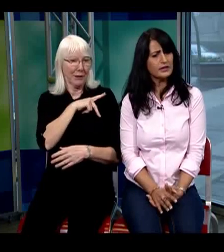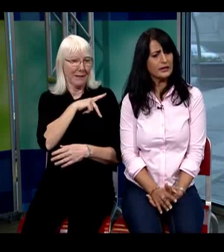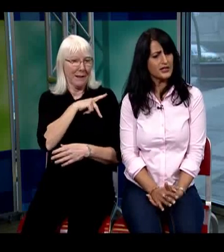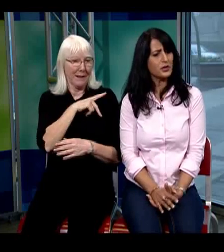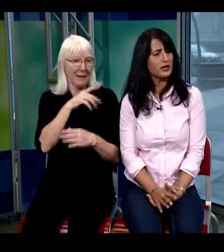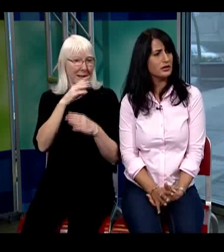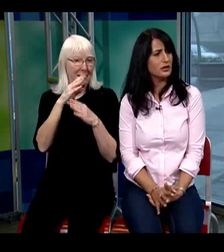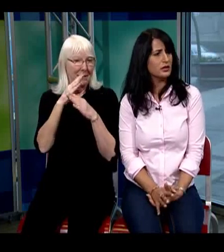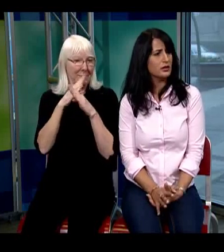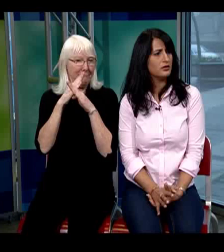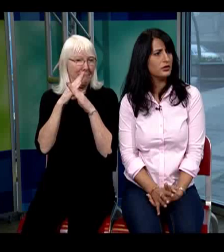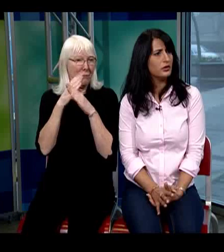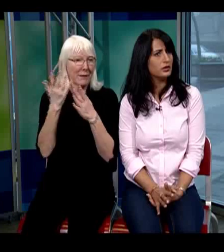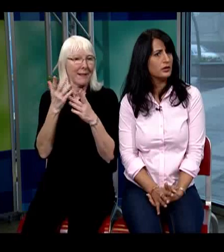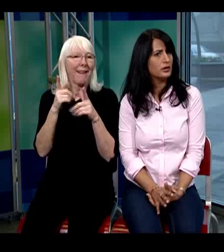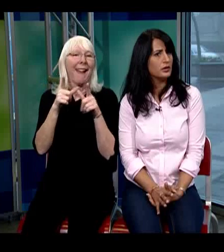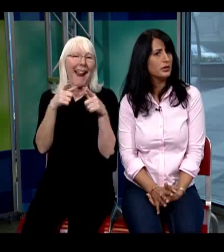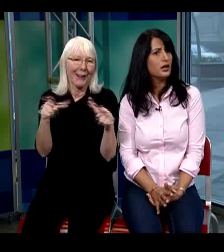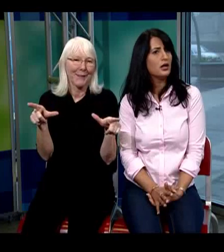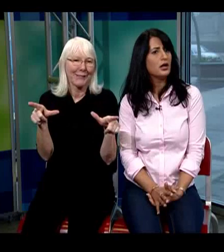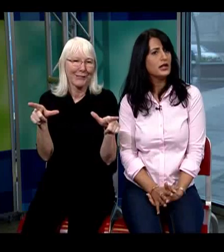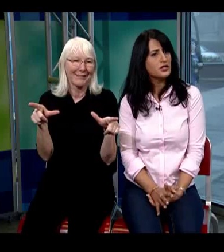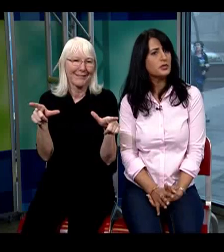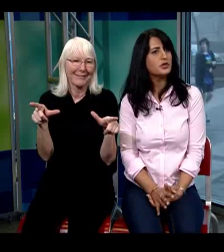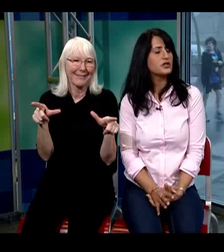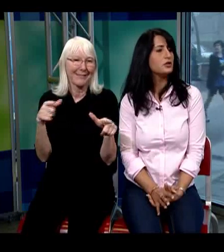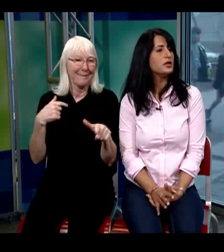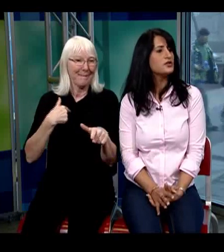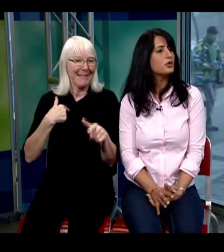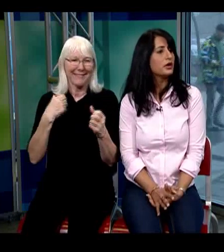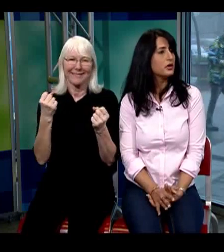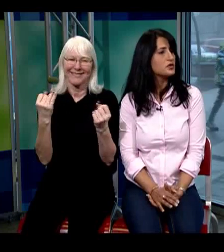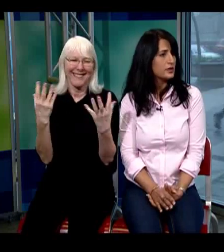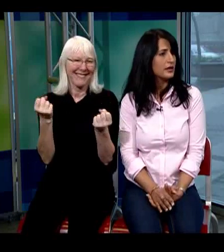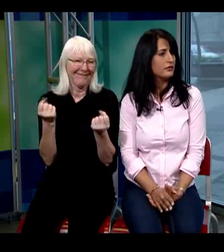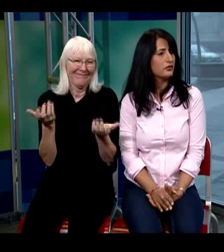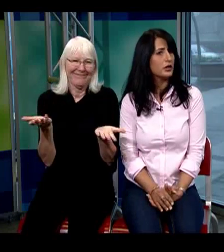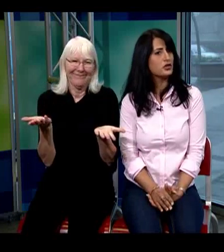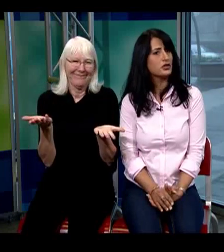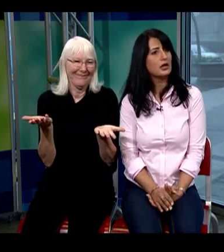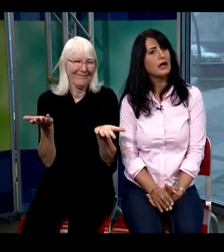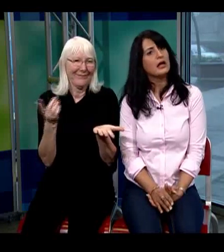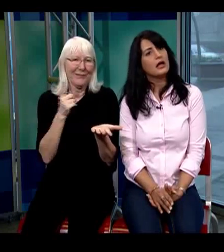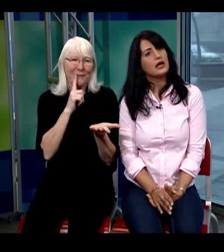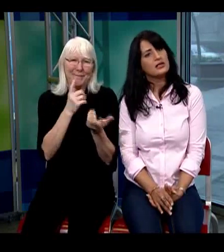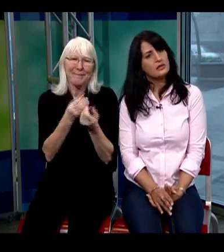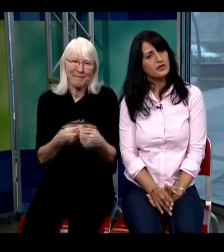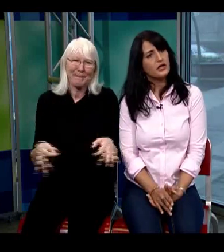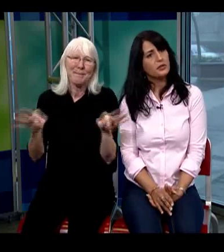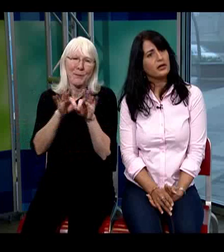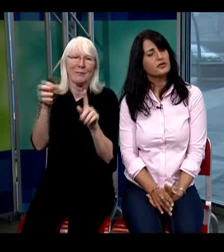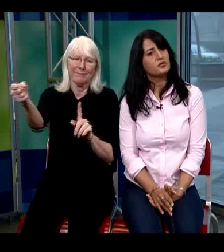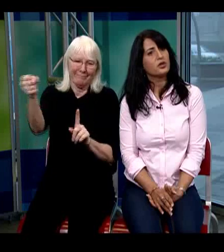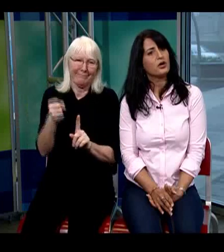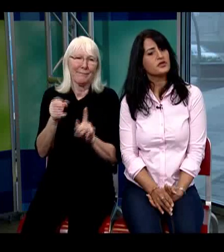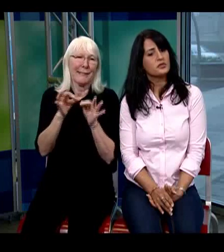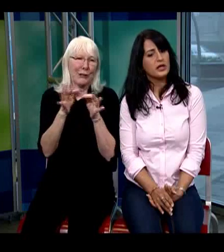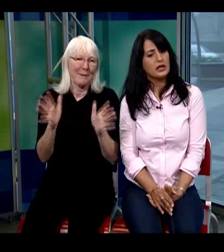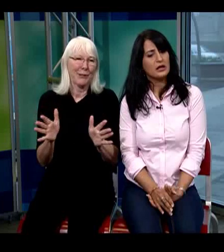that's why the the the interpreter is going to be so critical to that information. Some of the other barriers would also be